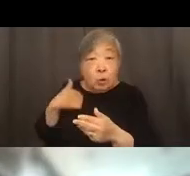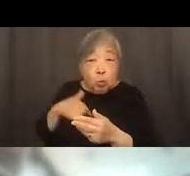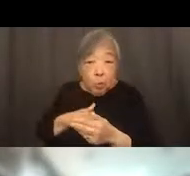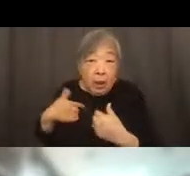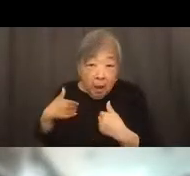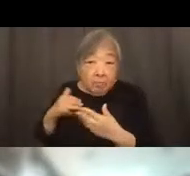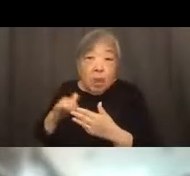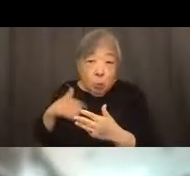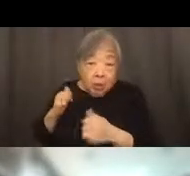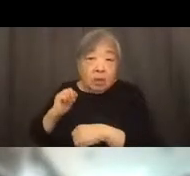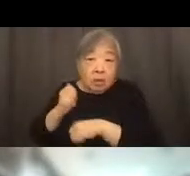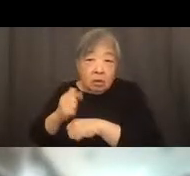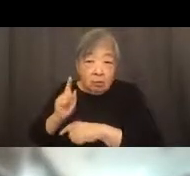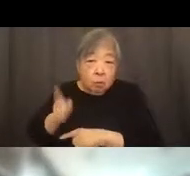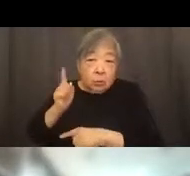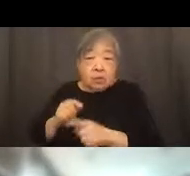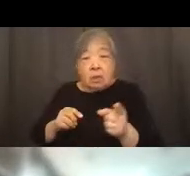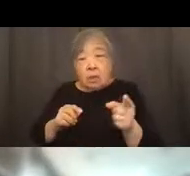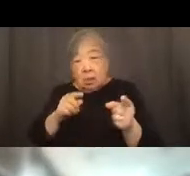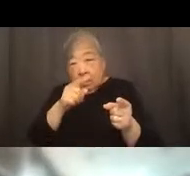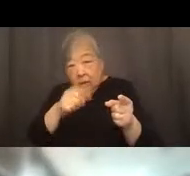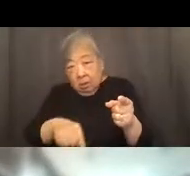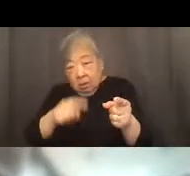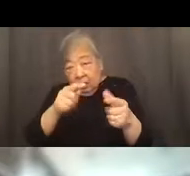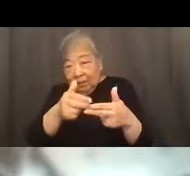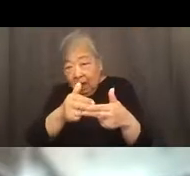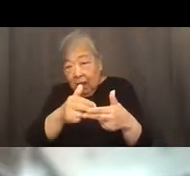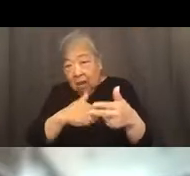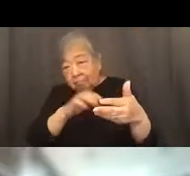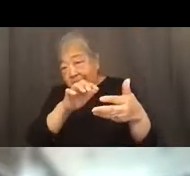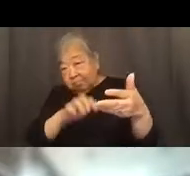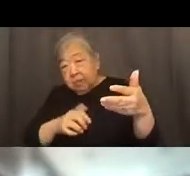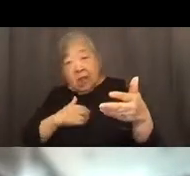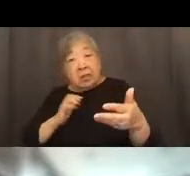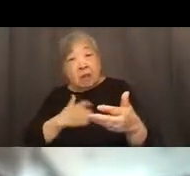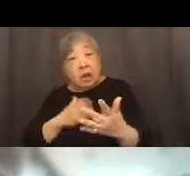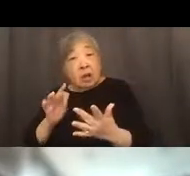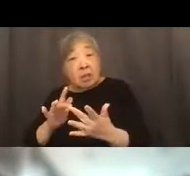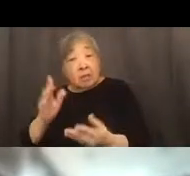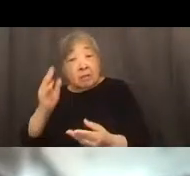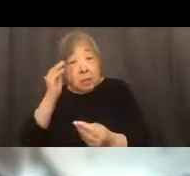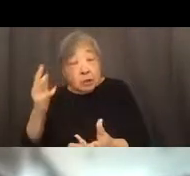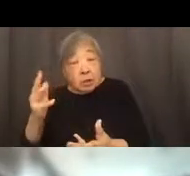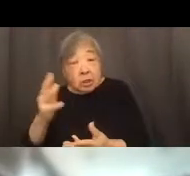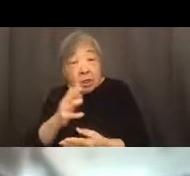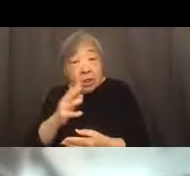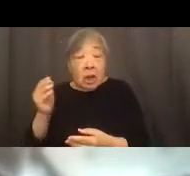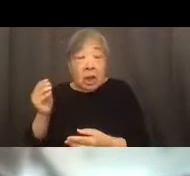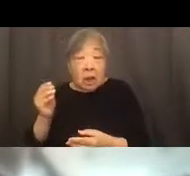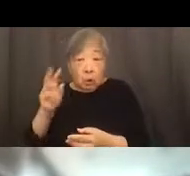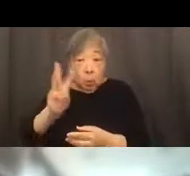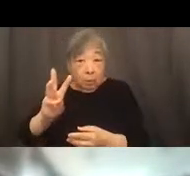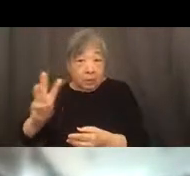And this slide just includes some of our contact information, um, and, uh, uh, website